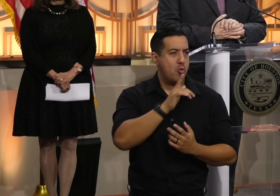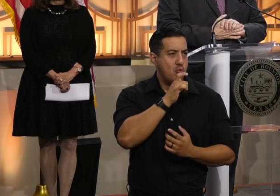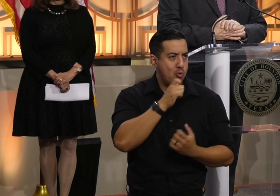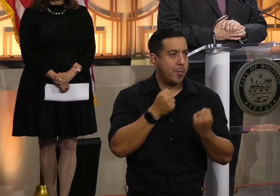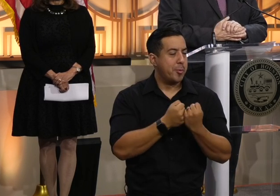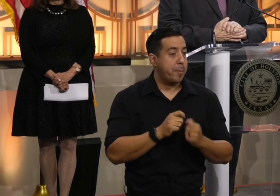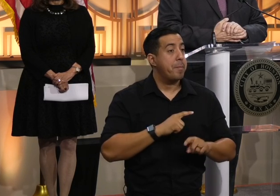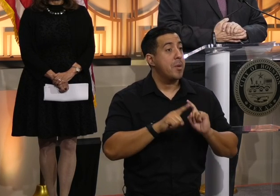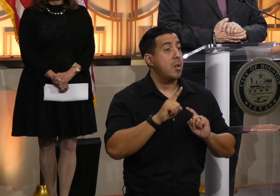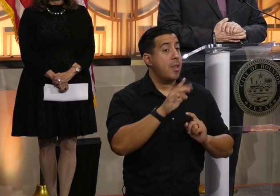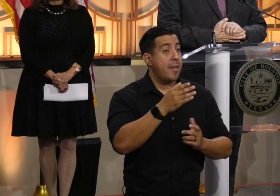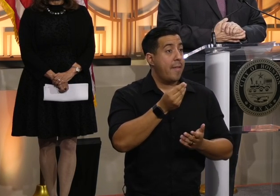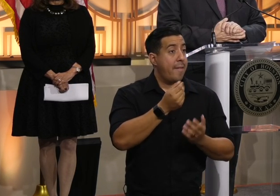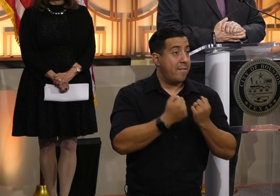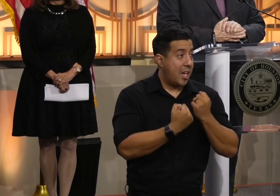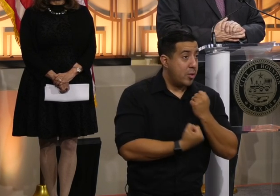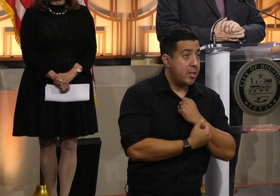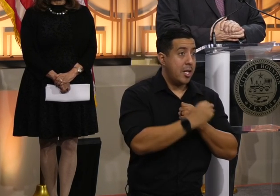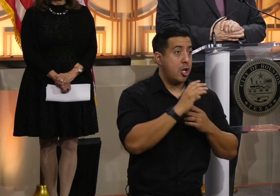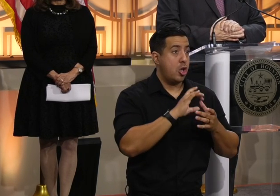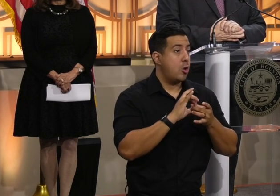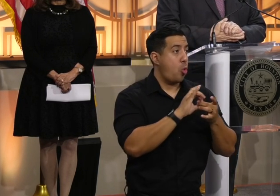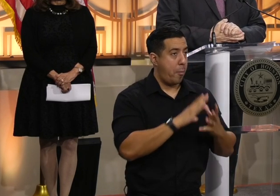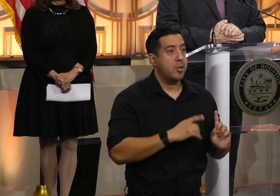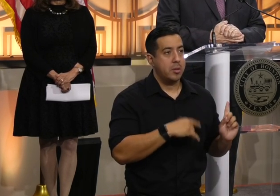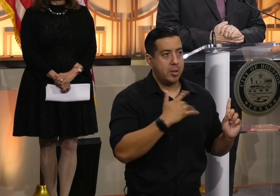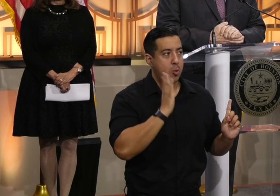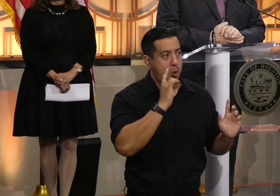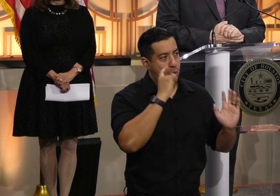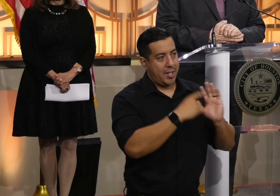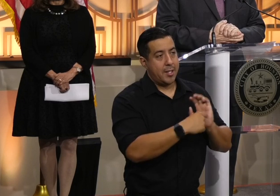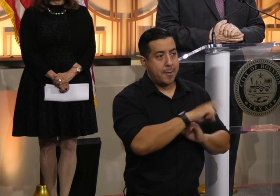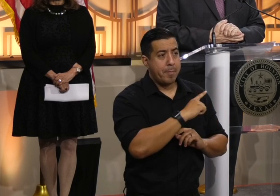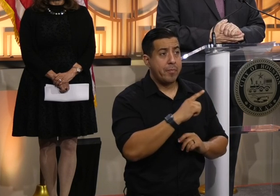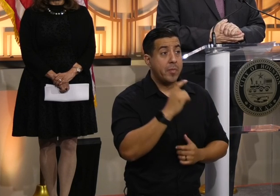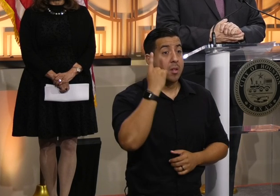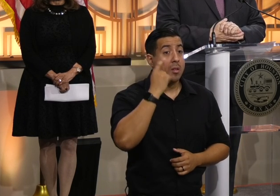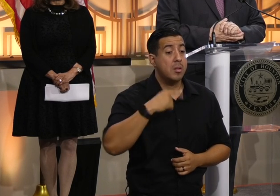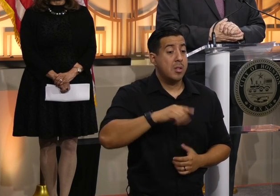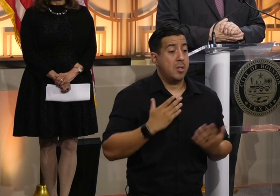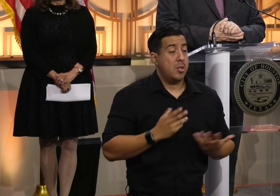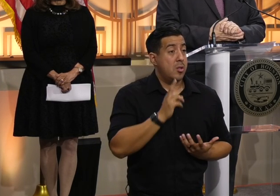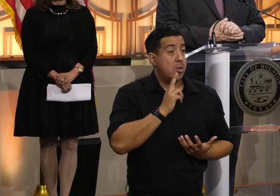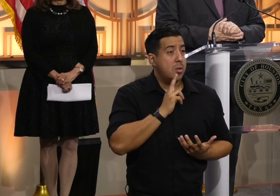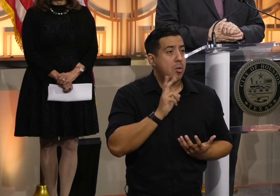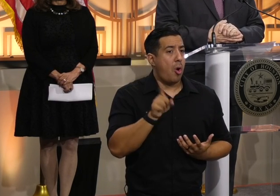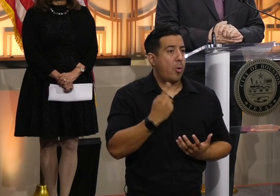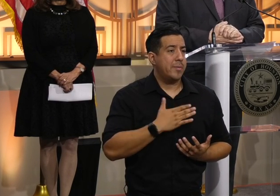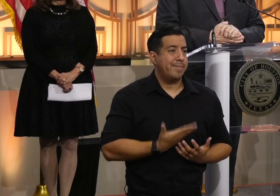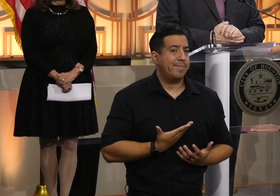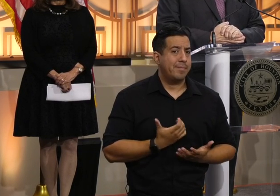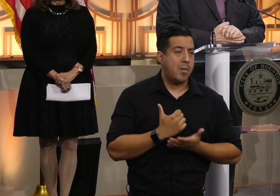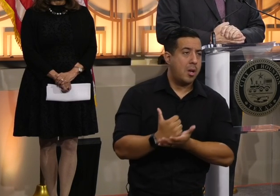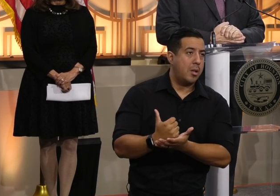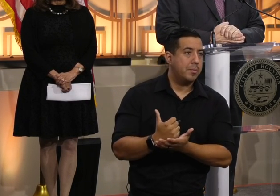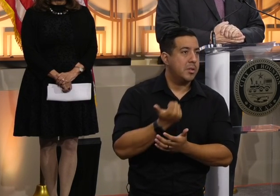including these foundations and corporations that we're going to additionally recognize. Houstonians are known for helping their neighbors